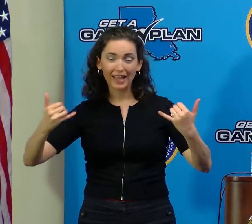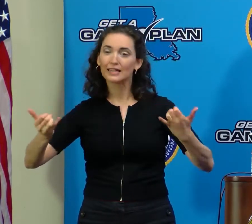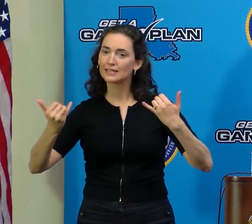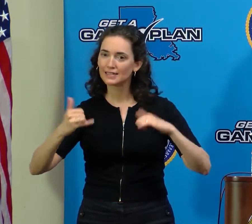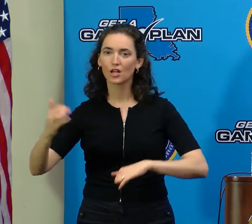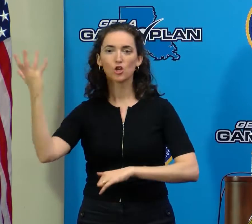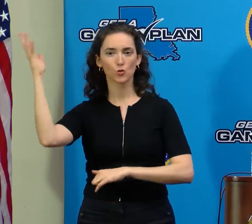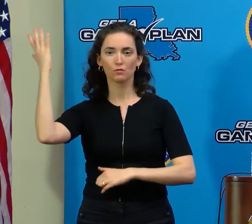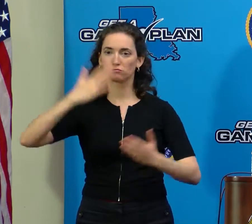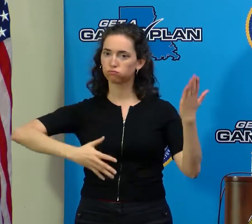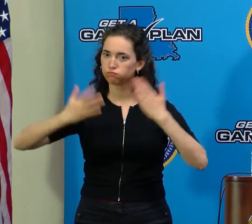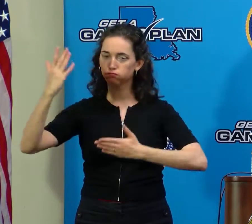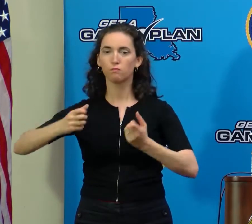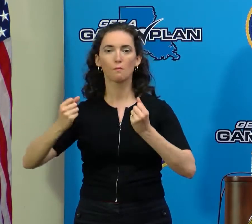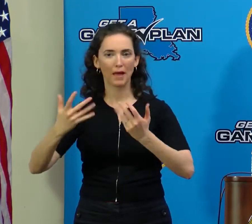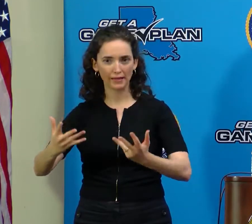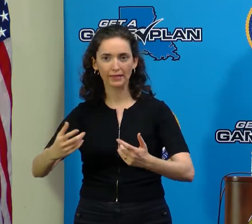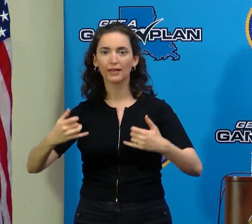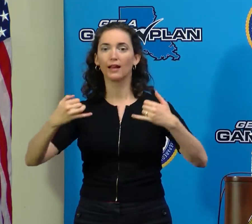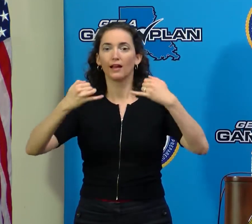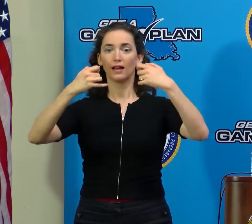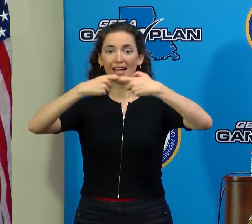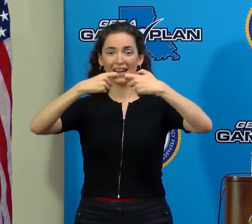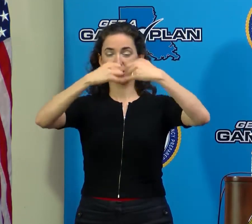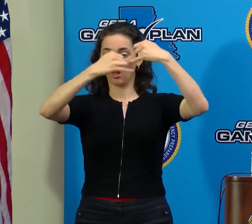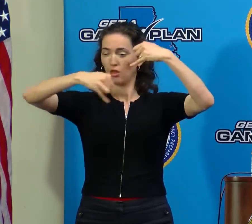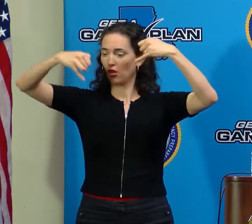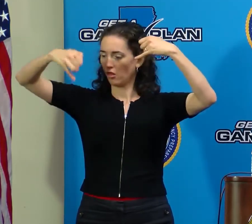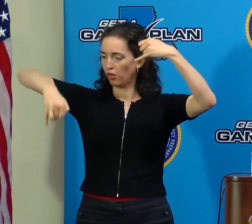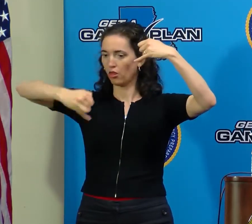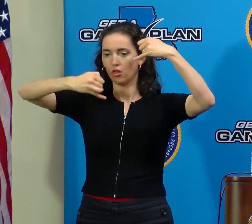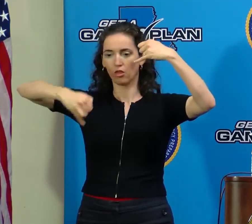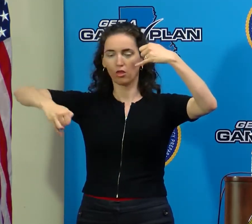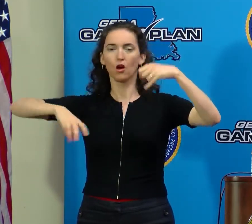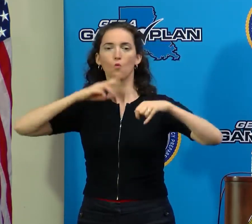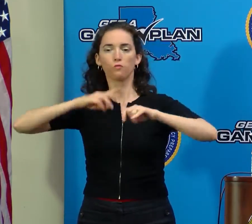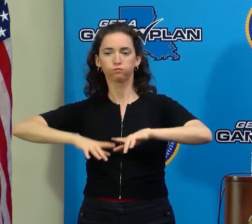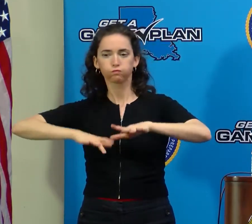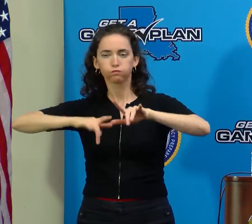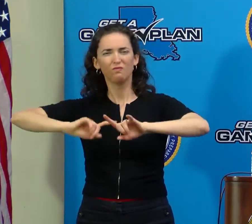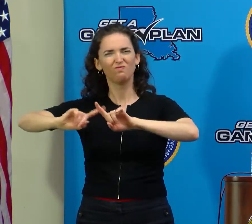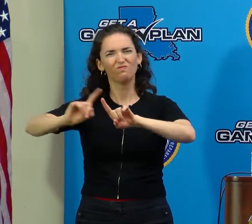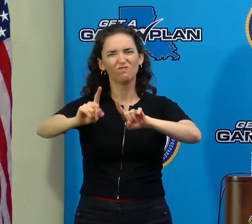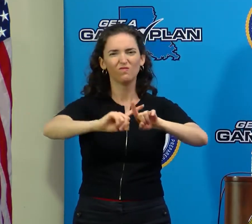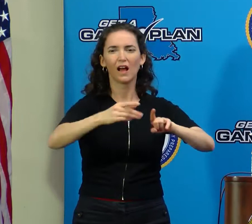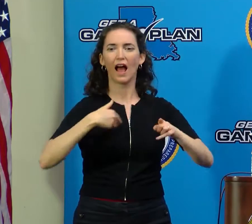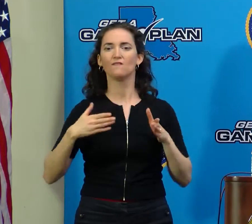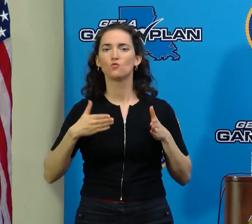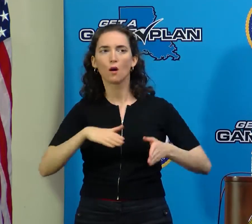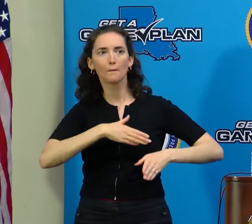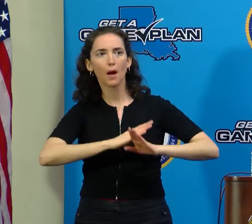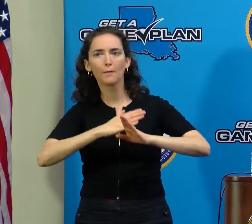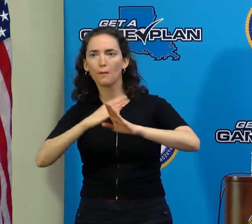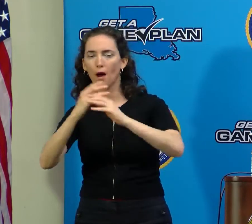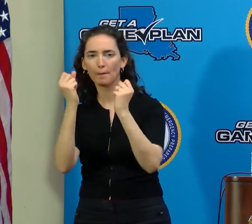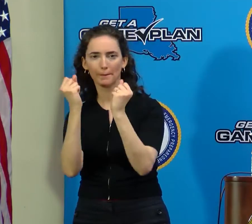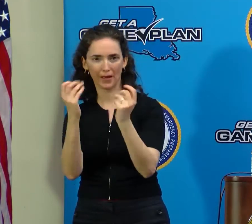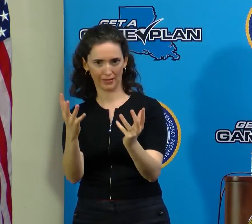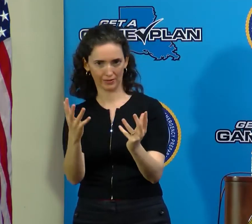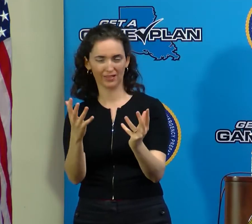and other debris and standing water as well on many roadways in southeast Louisiana.